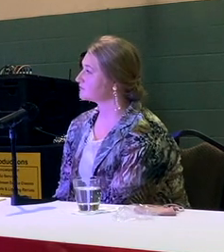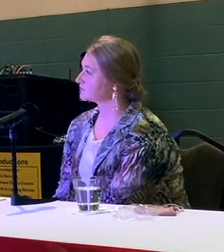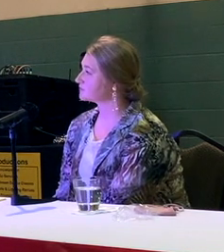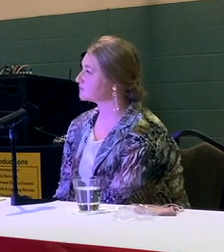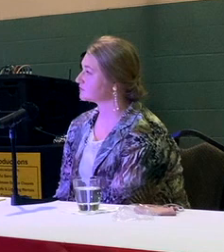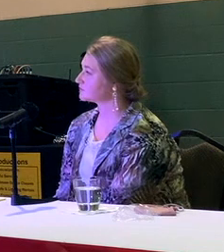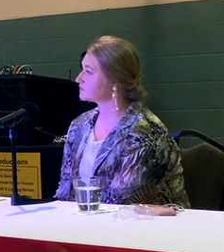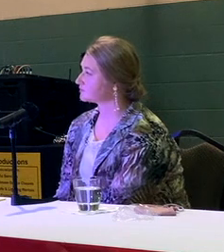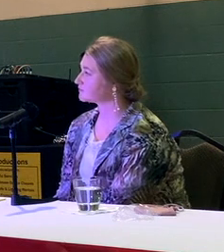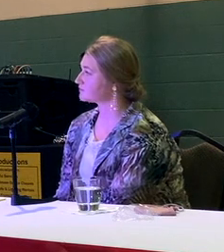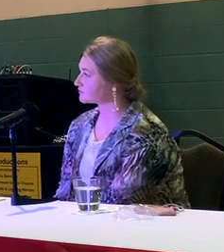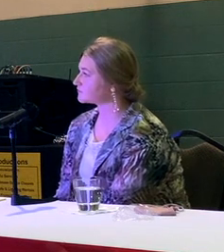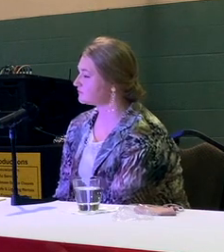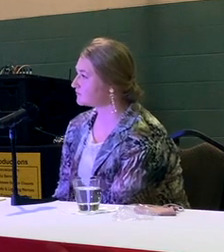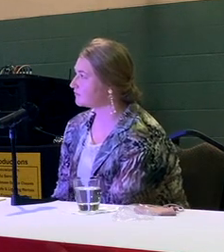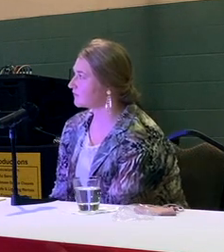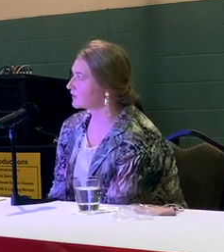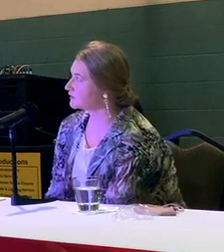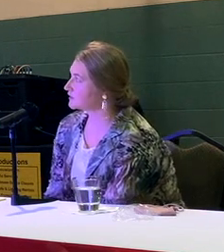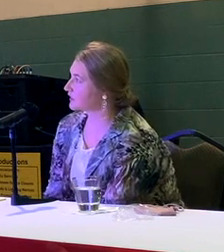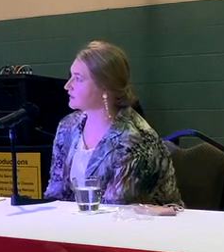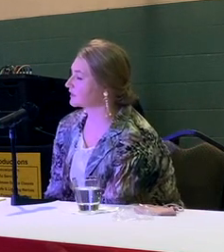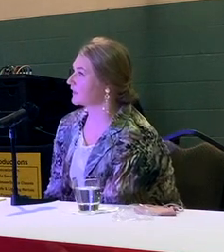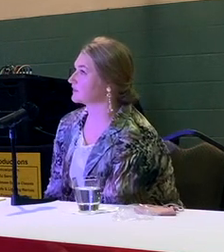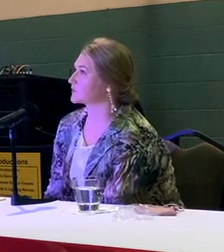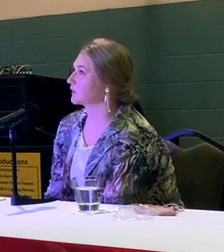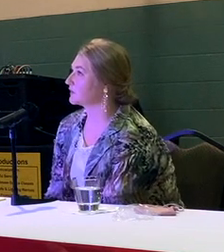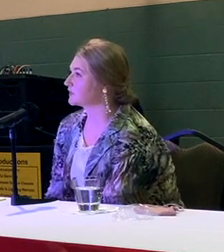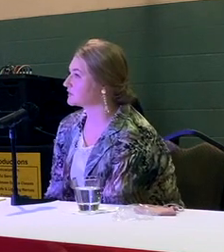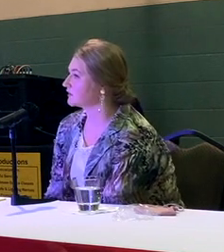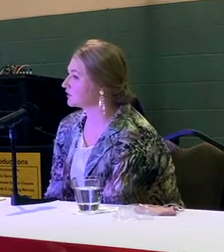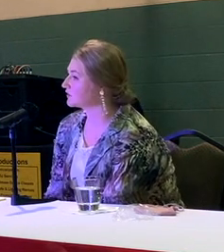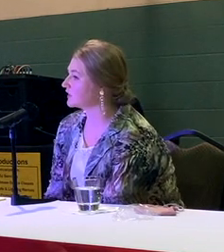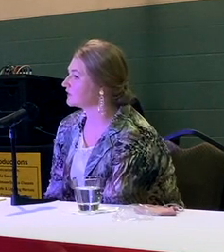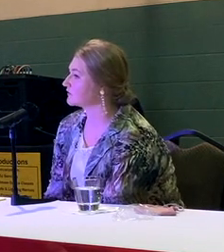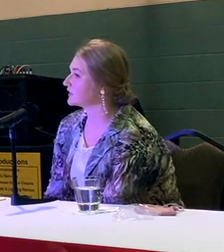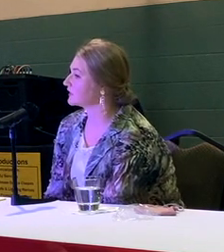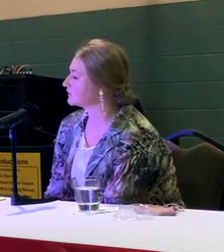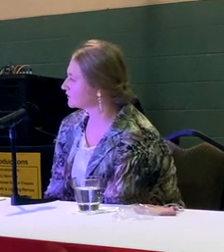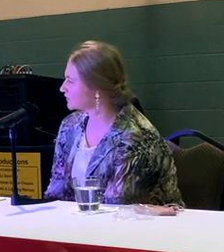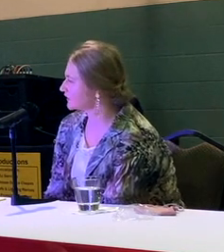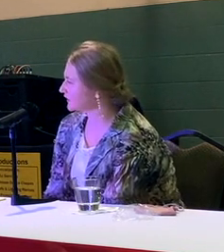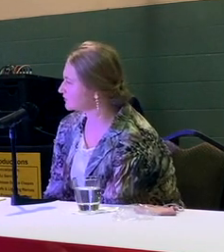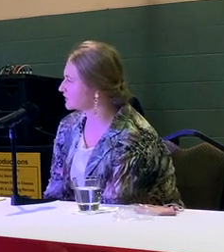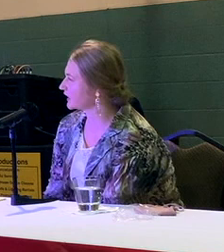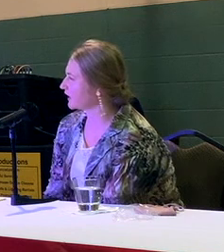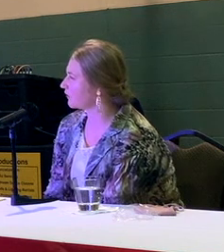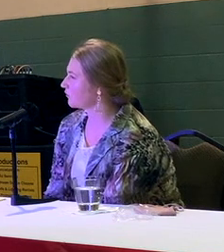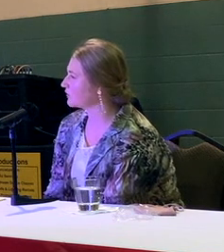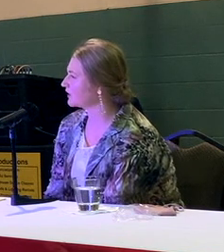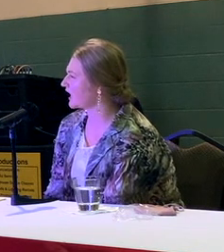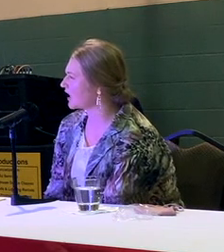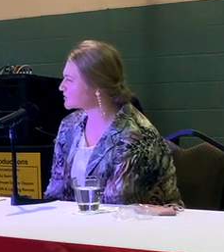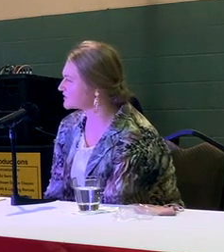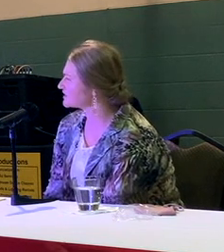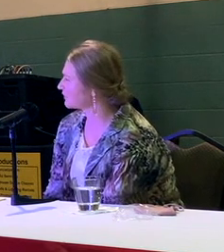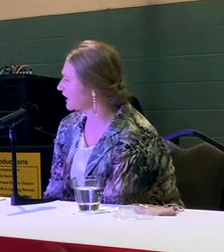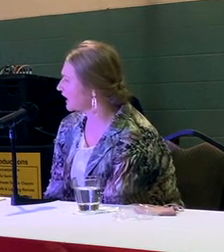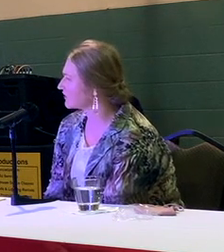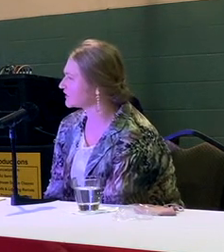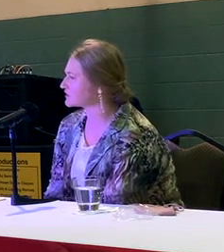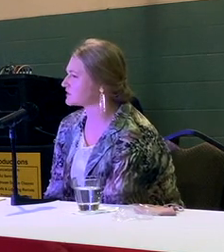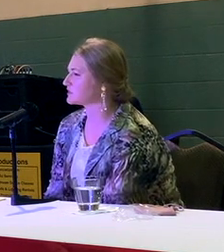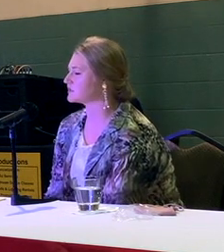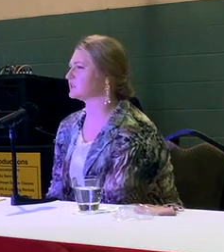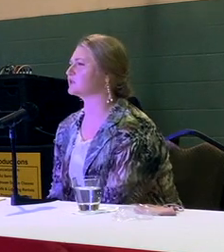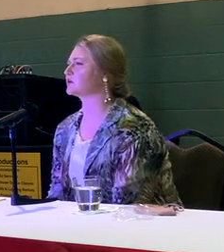to be paid? I think again that's where we need to think creatively and look creatively at the options that